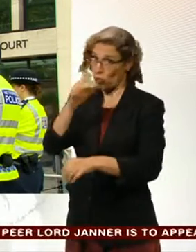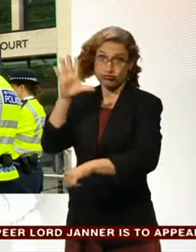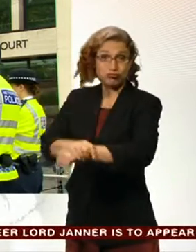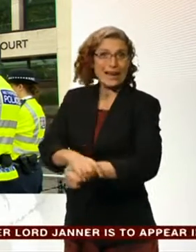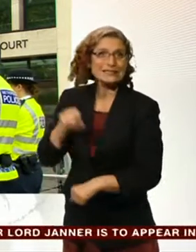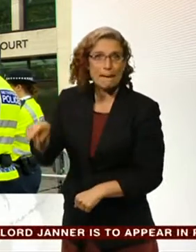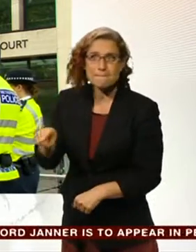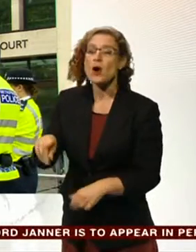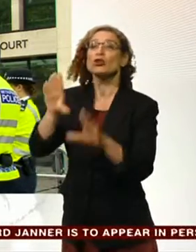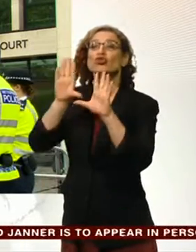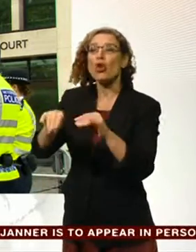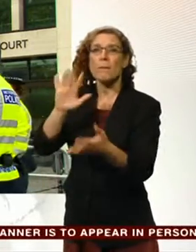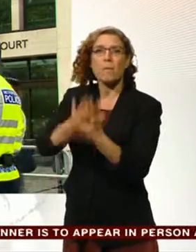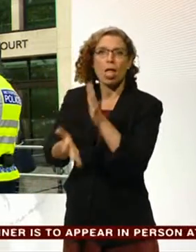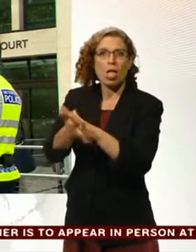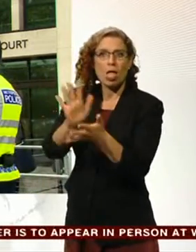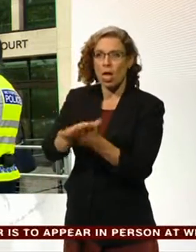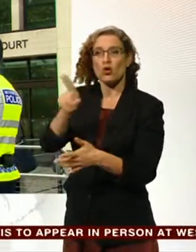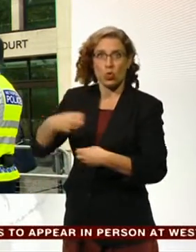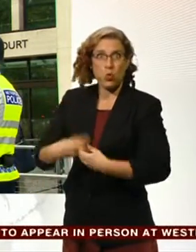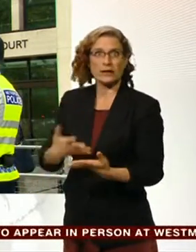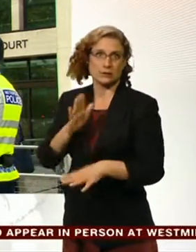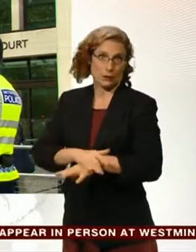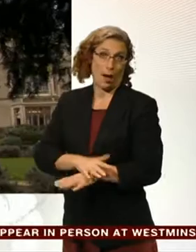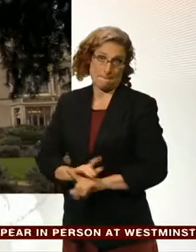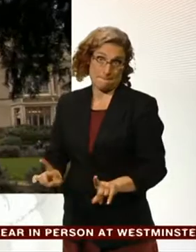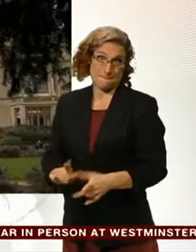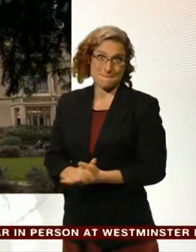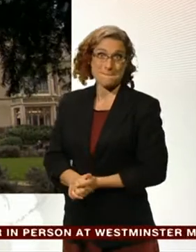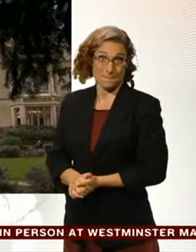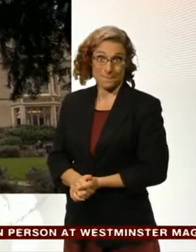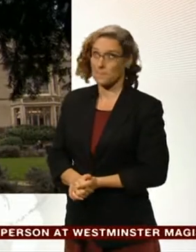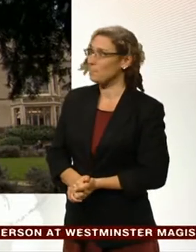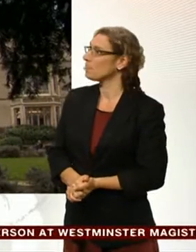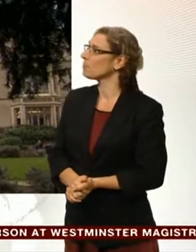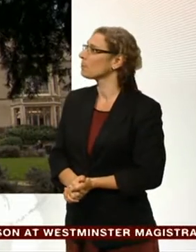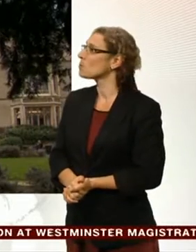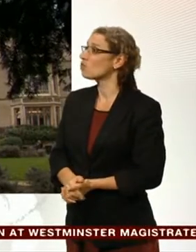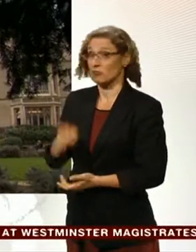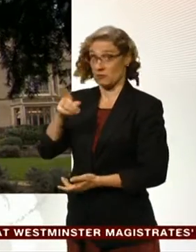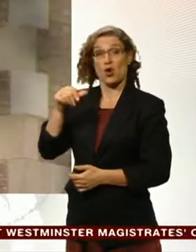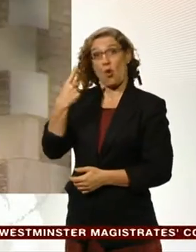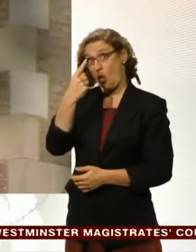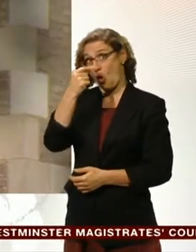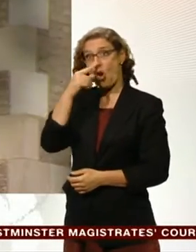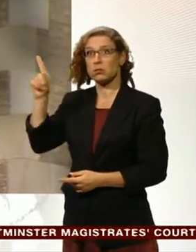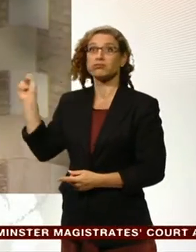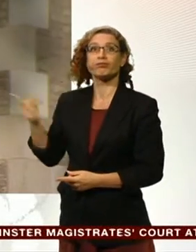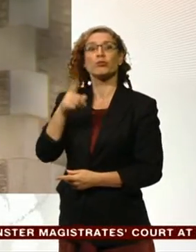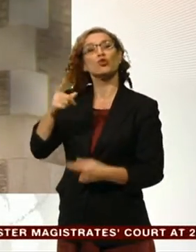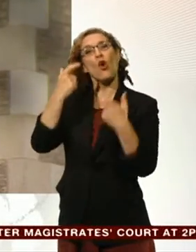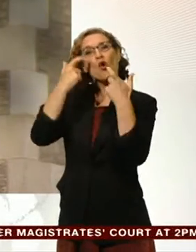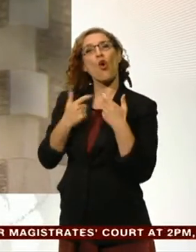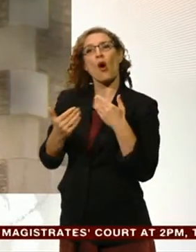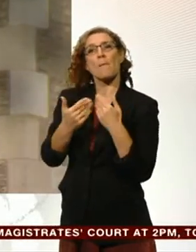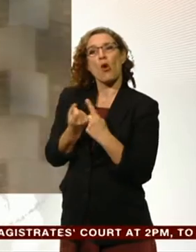Stop messing around, she said. You are running out of time. One option was for Lord Janna to be taken to a court nearer him.